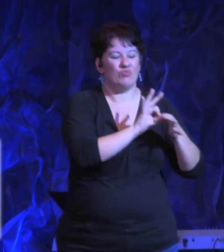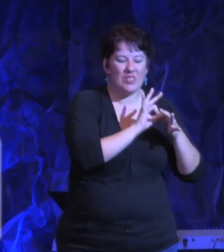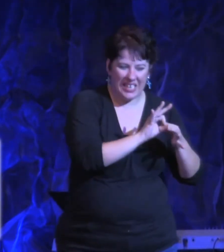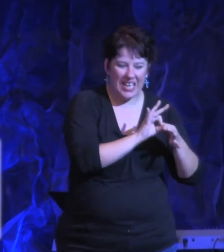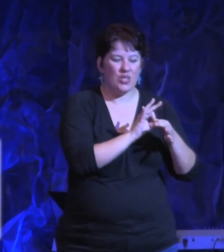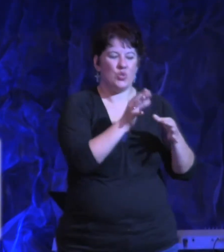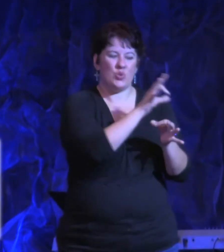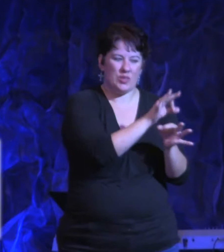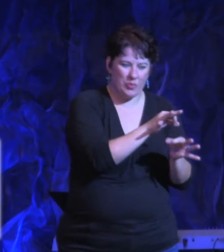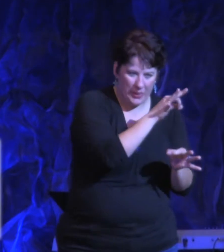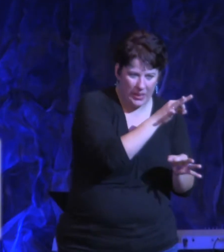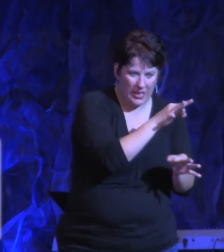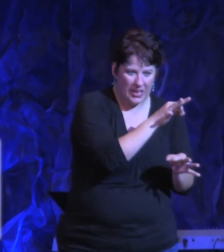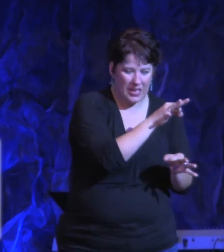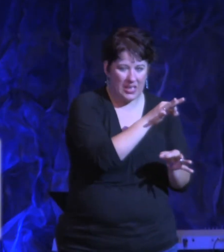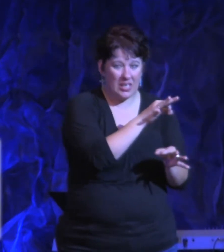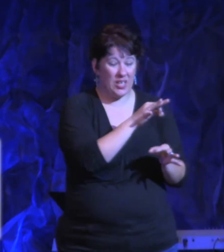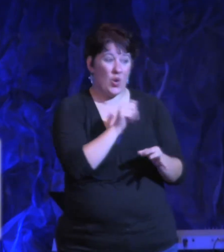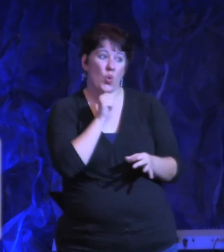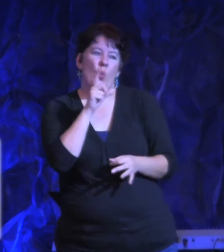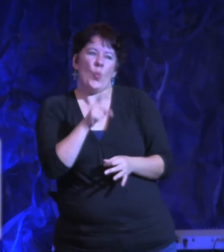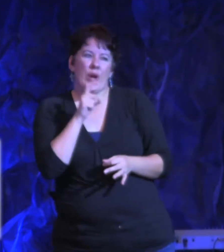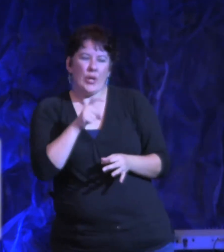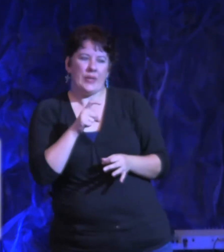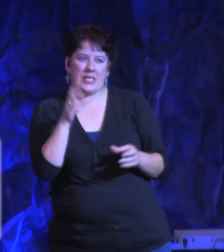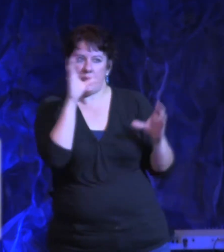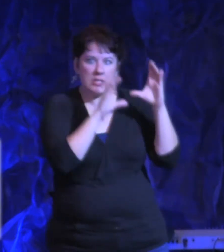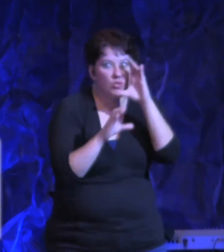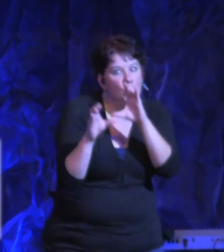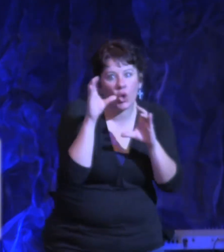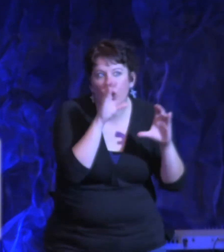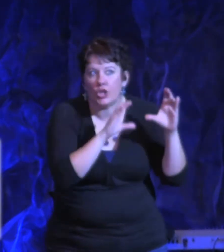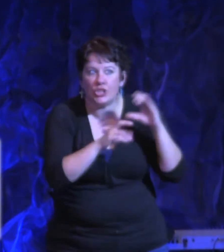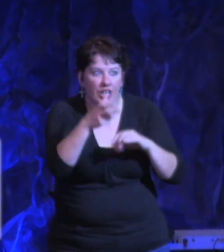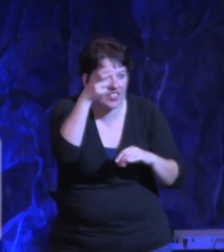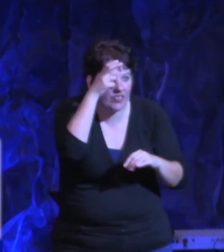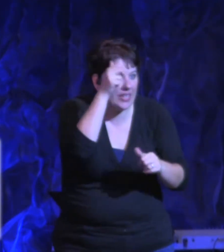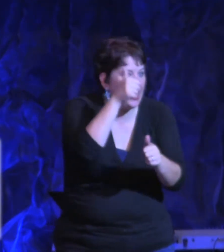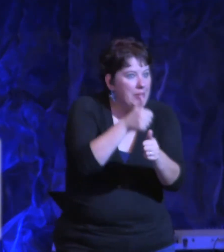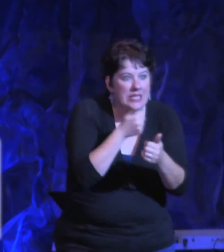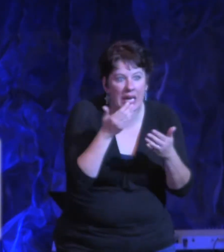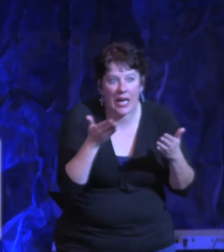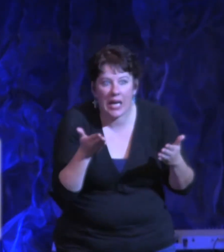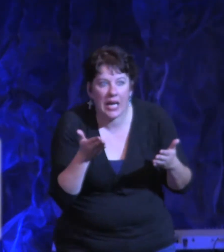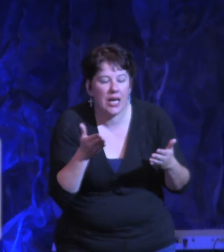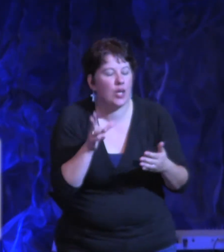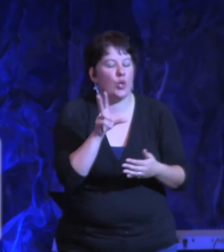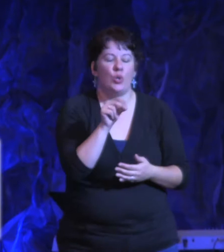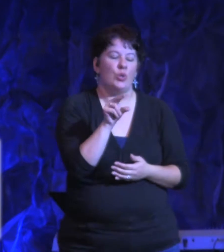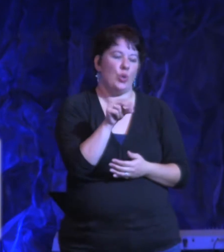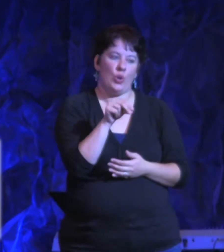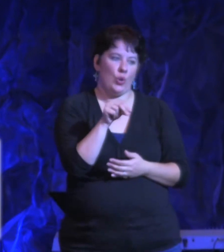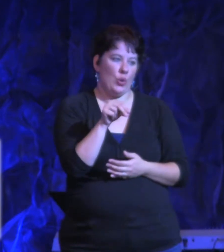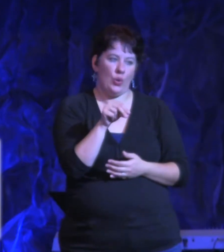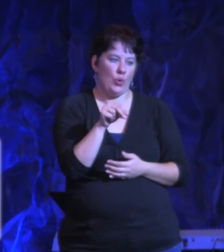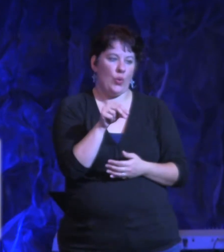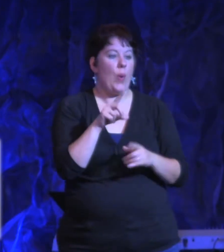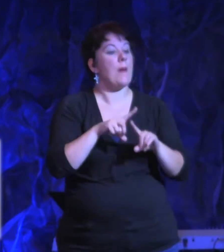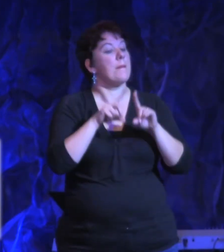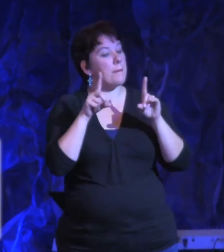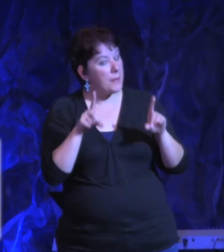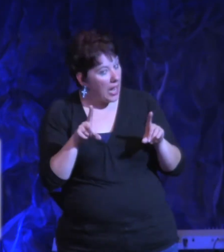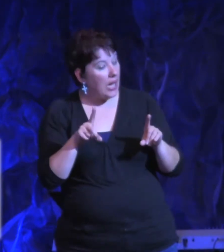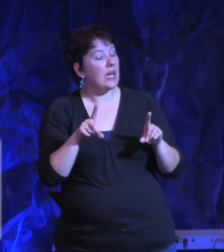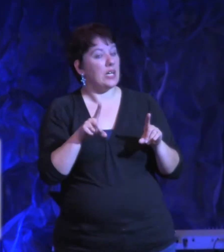And so listen, I don't think we need to be looking for demons under a rock and under every bush. But at the same time, we need to be